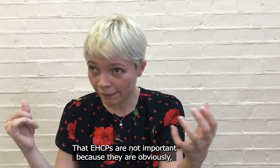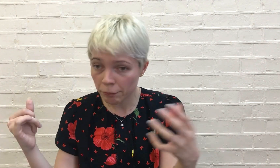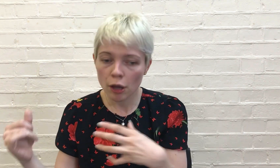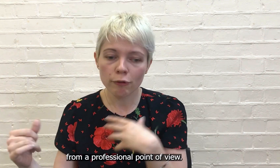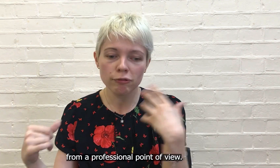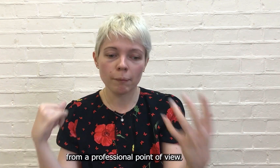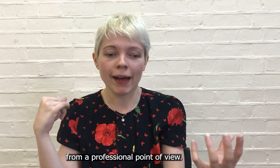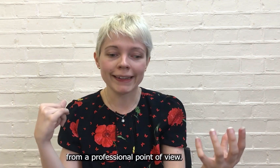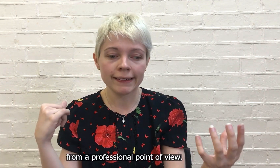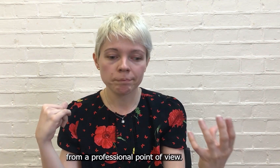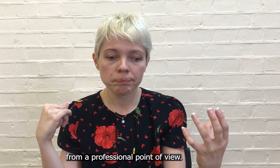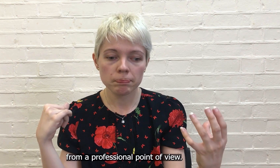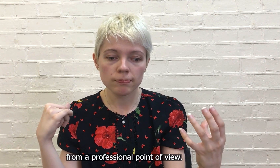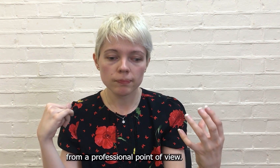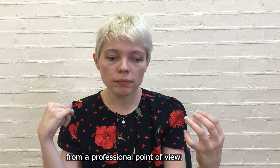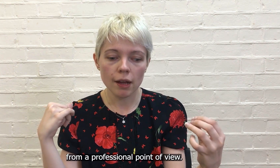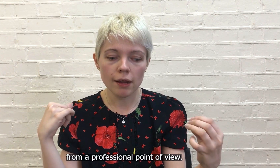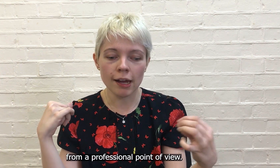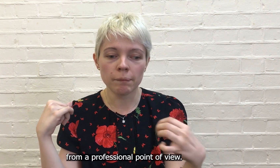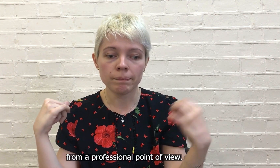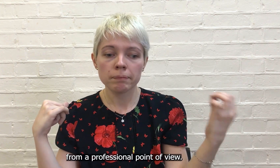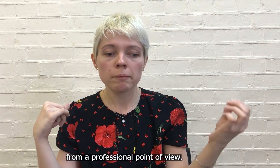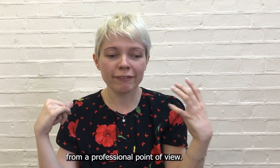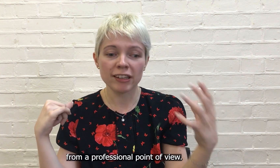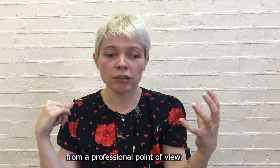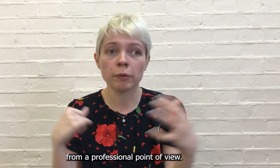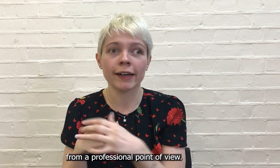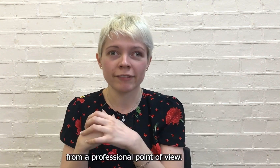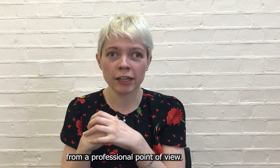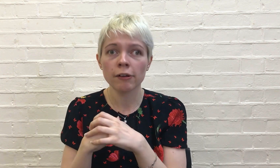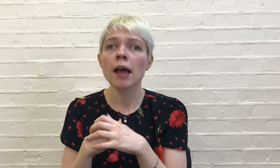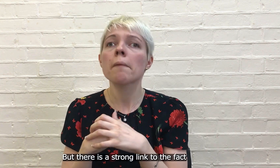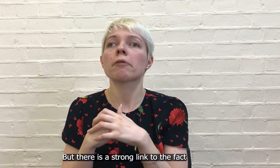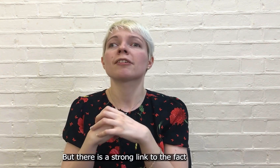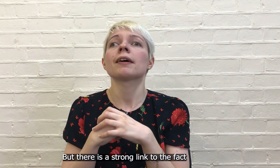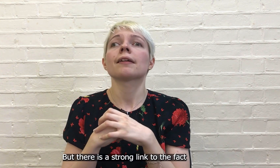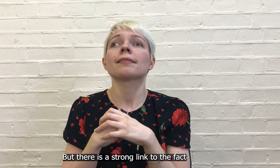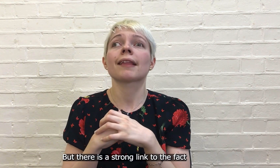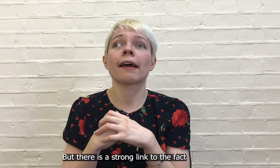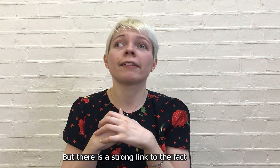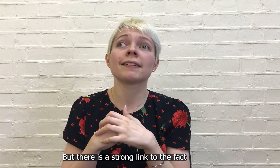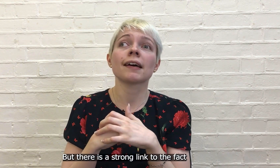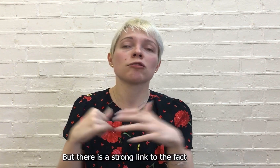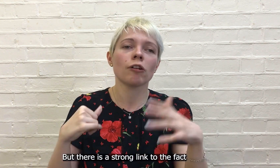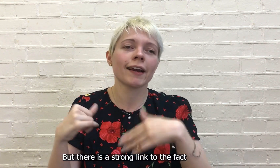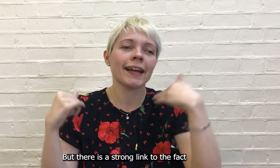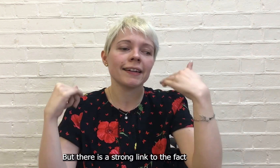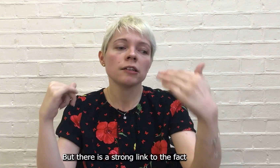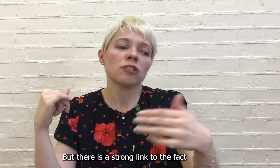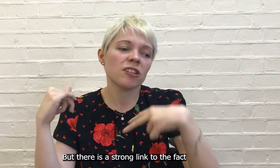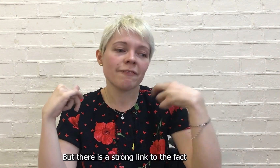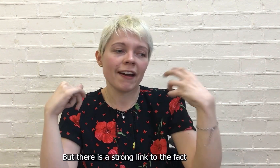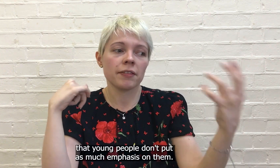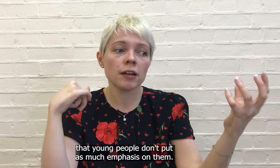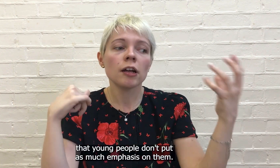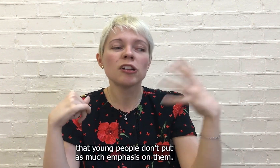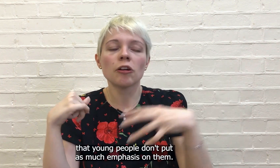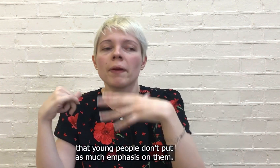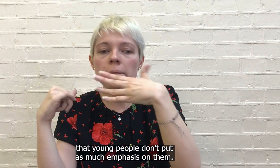from a professional point of view but there is a strong link to the fact that young people